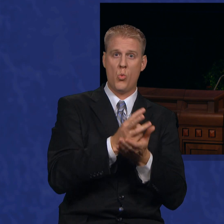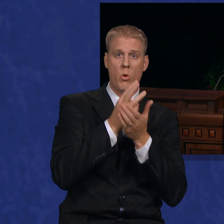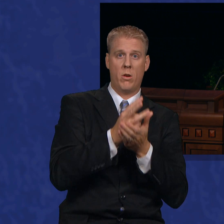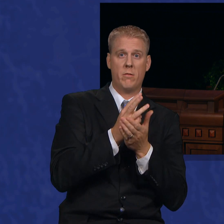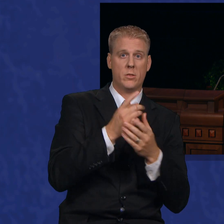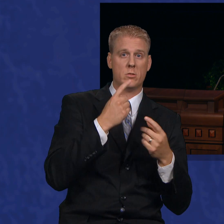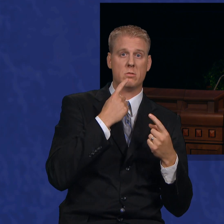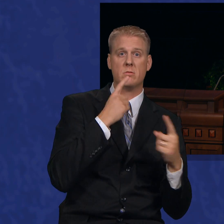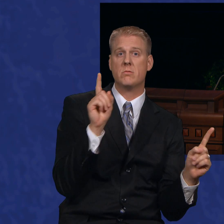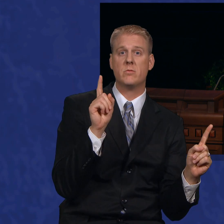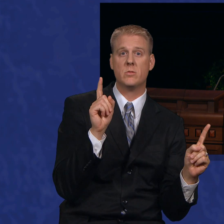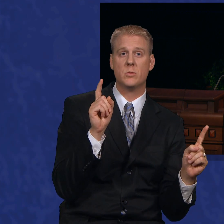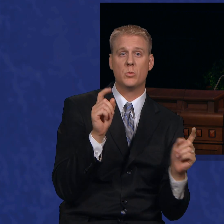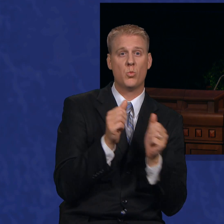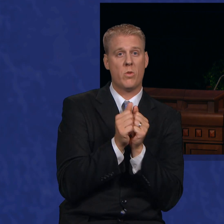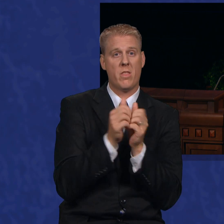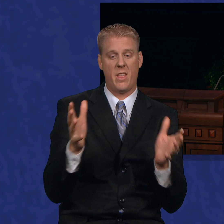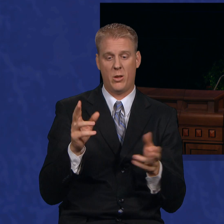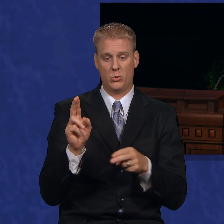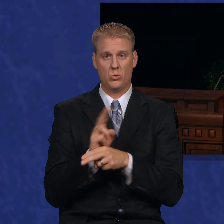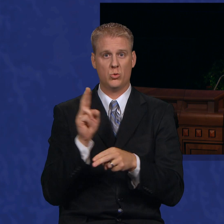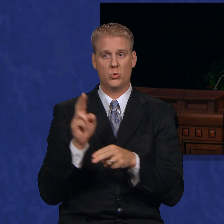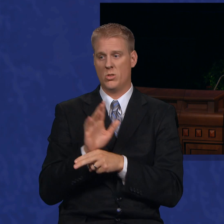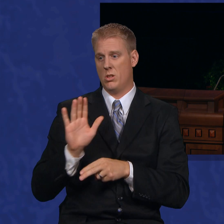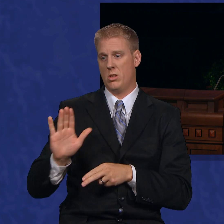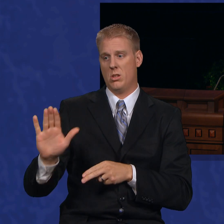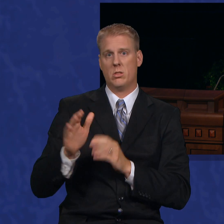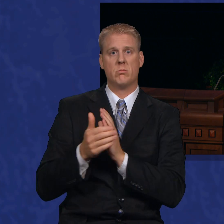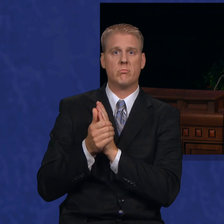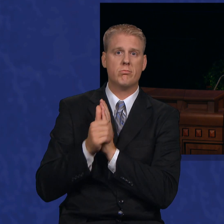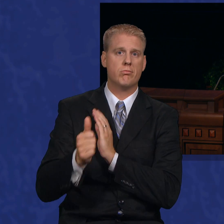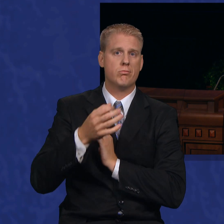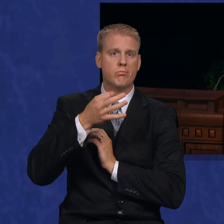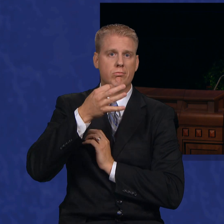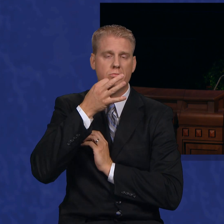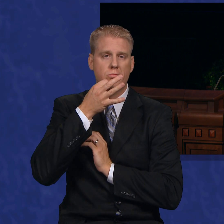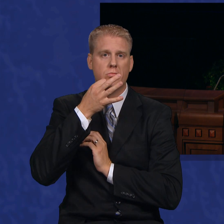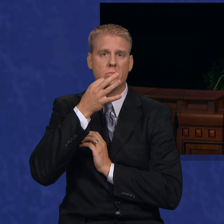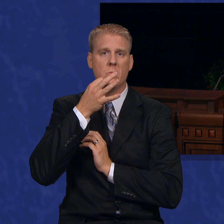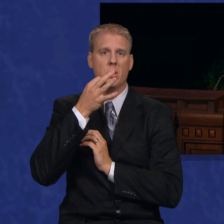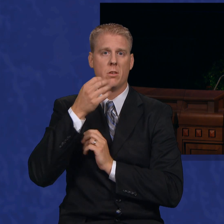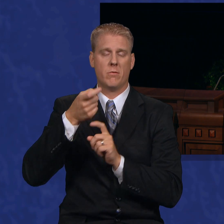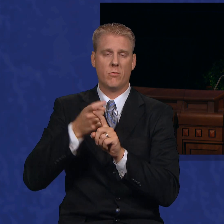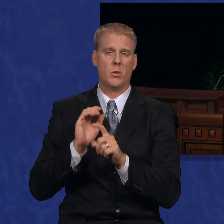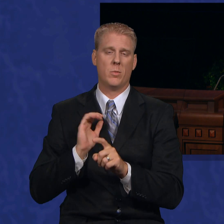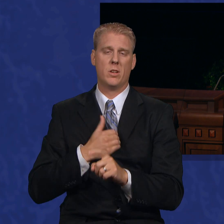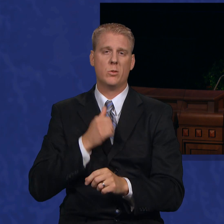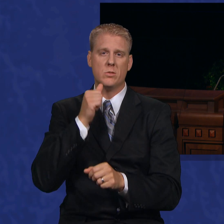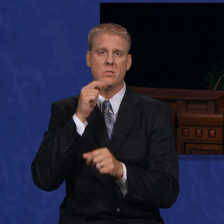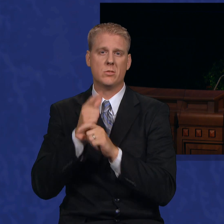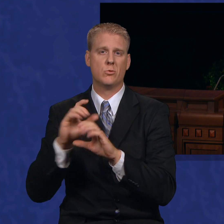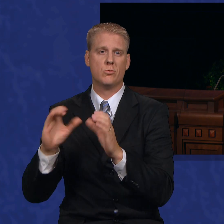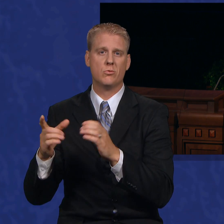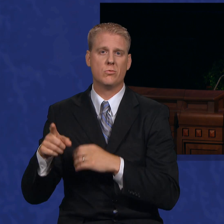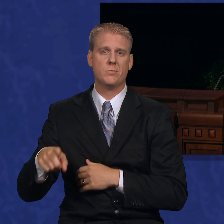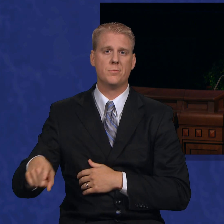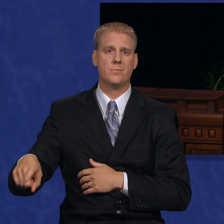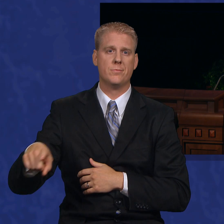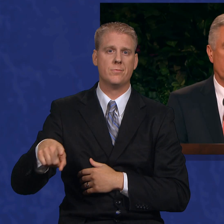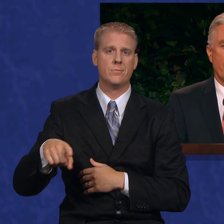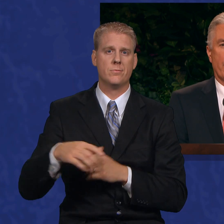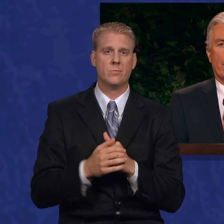is successful if it fails to make use of the remarkable gifts and talents and talents our sisters.